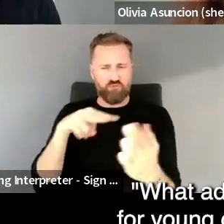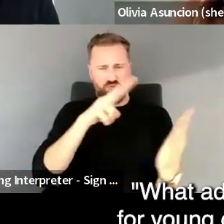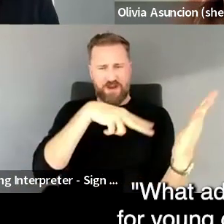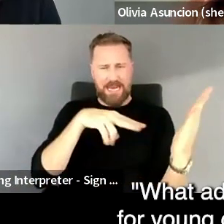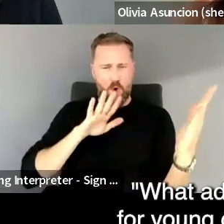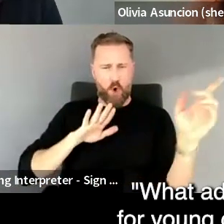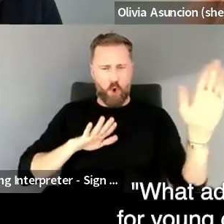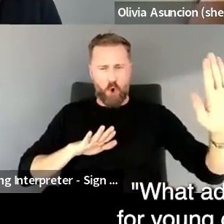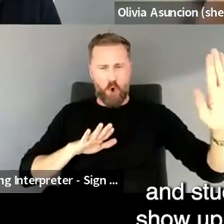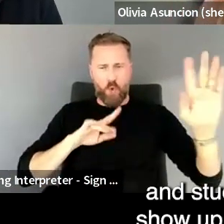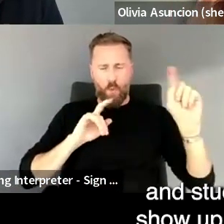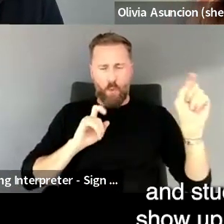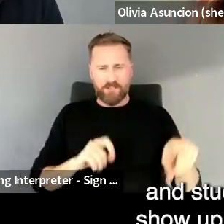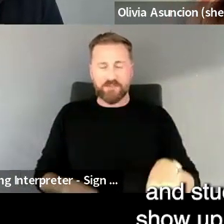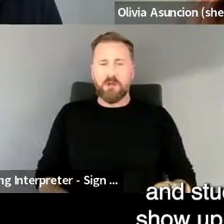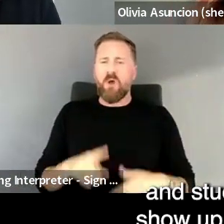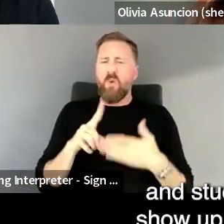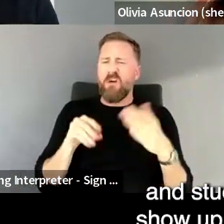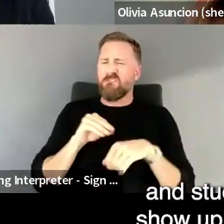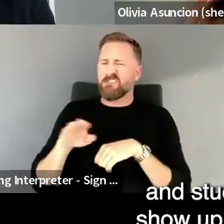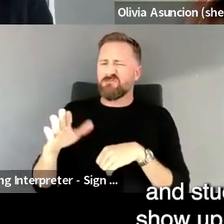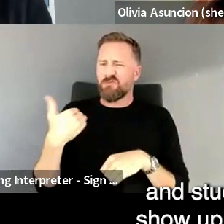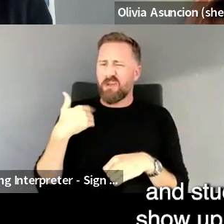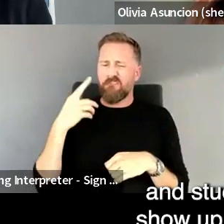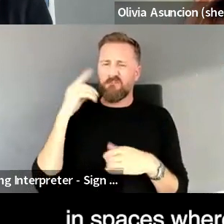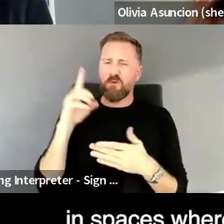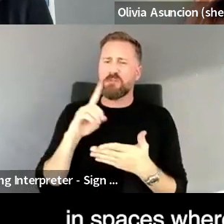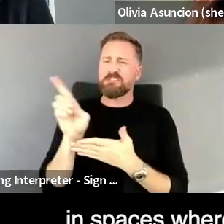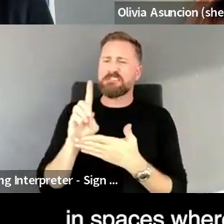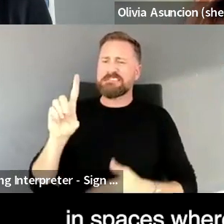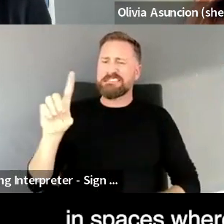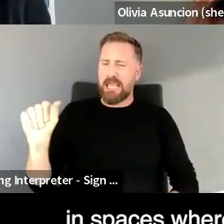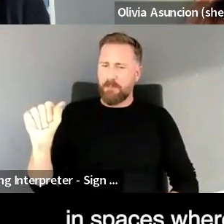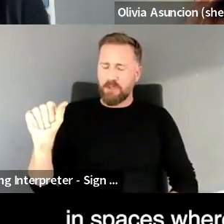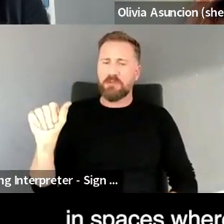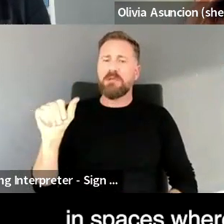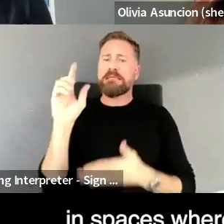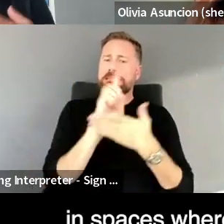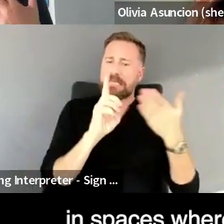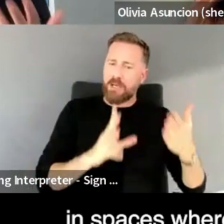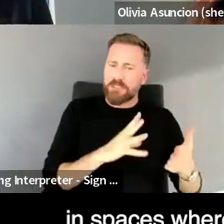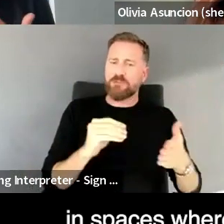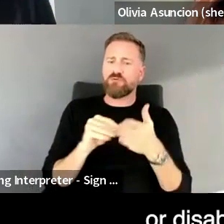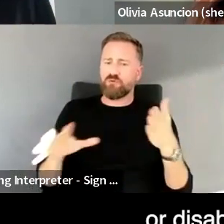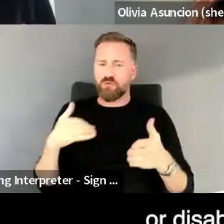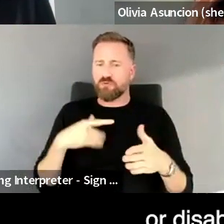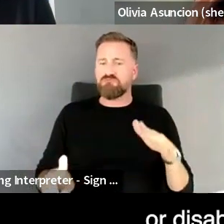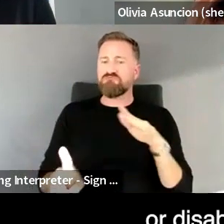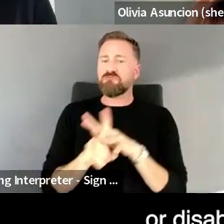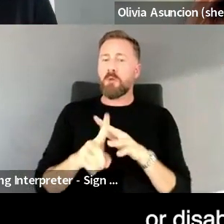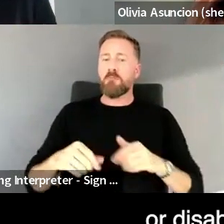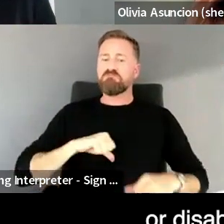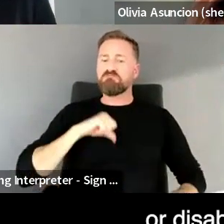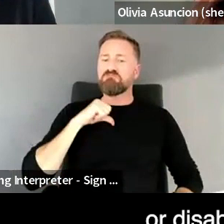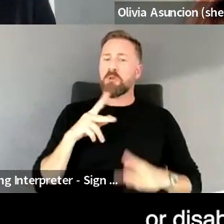have for young disabled designers and students on how to show up unapologetically in spaces where the disabled aesthetic or